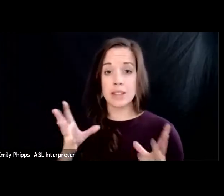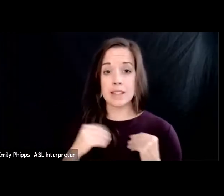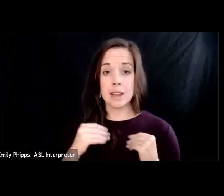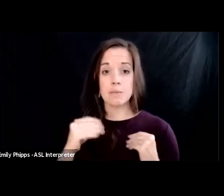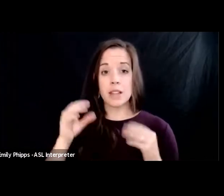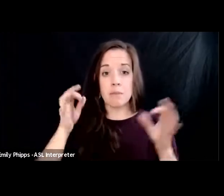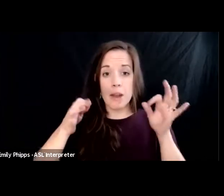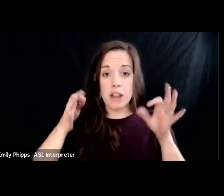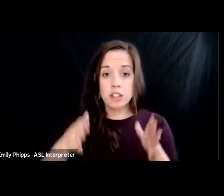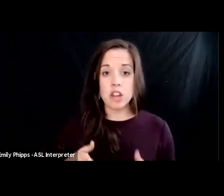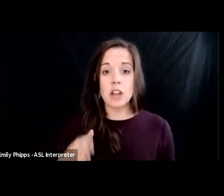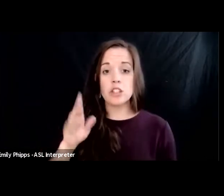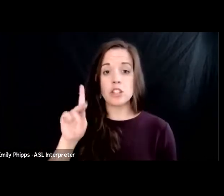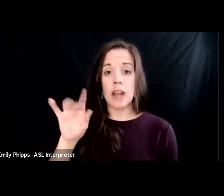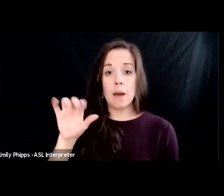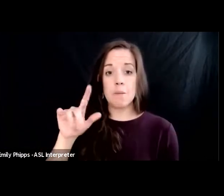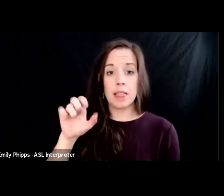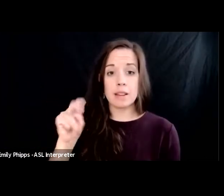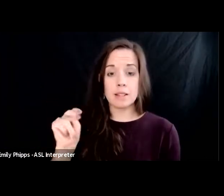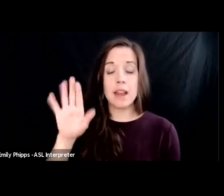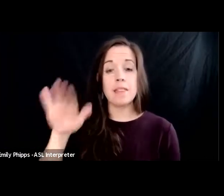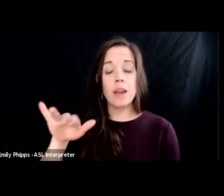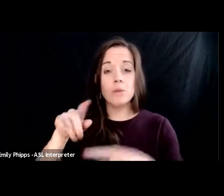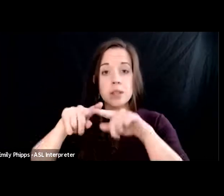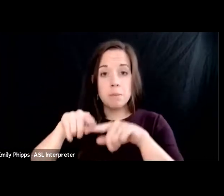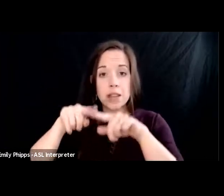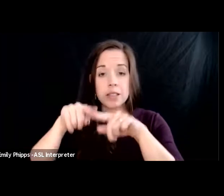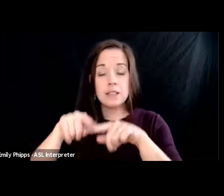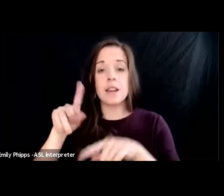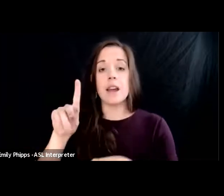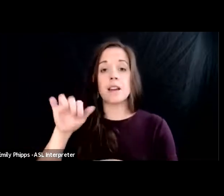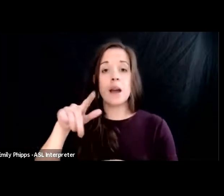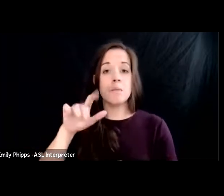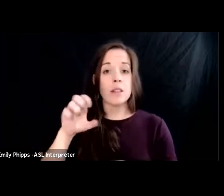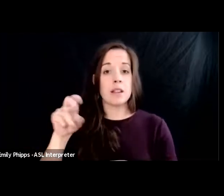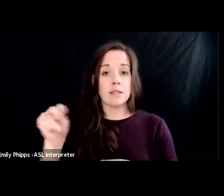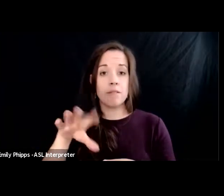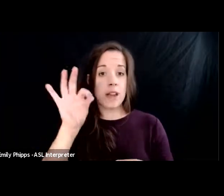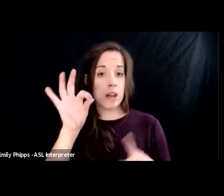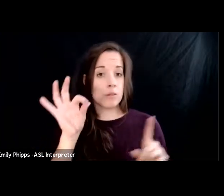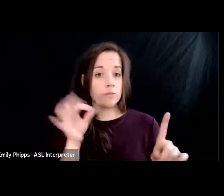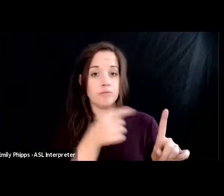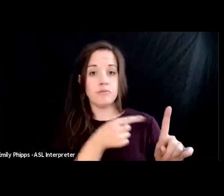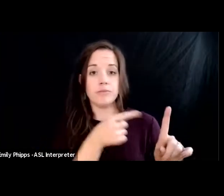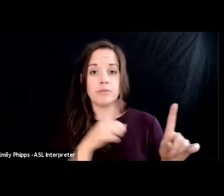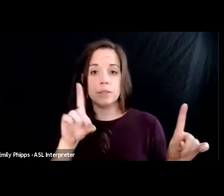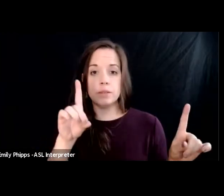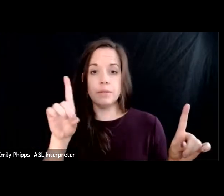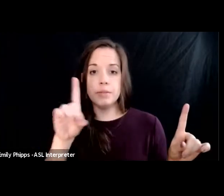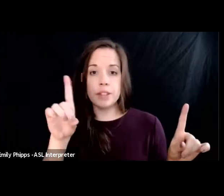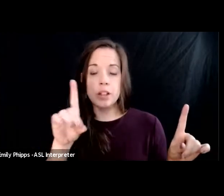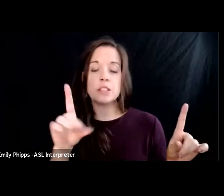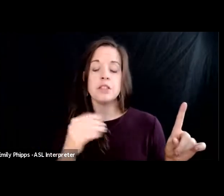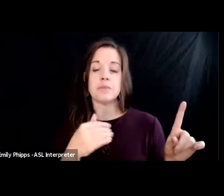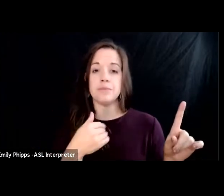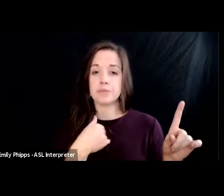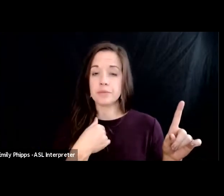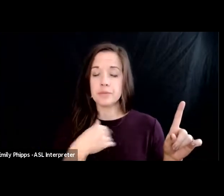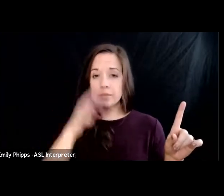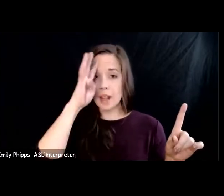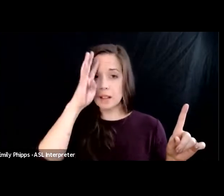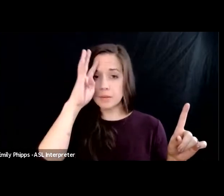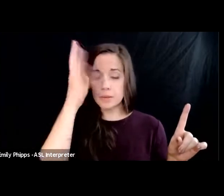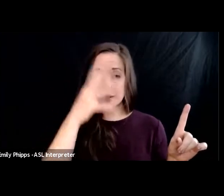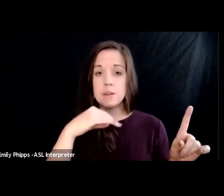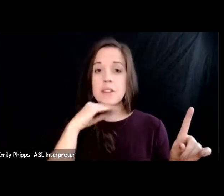and it was actually the basis upon which kaplan found that donzinger had committed fraud and that he had bribed a